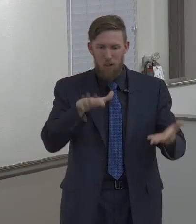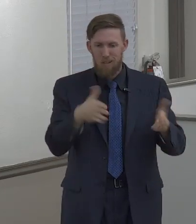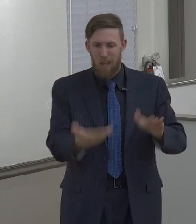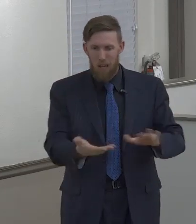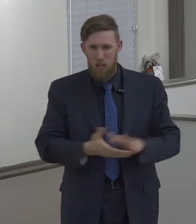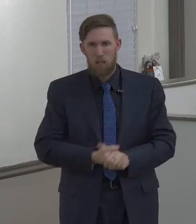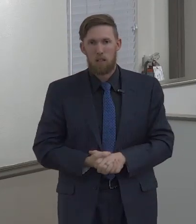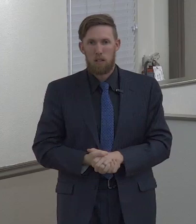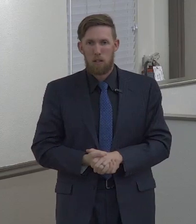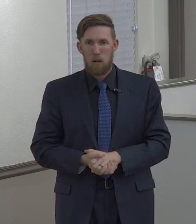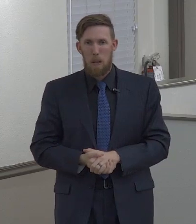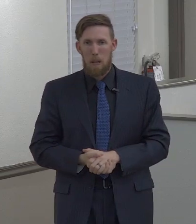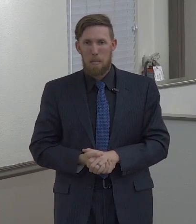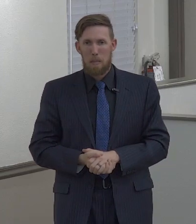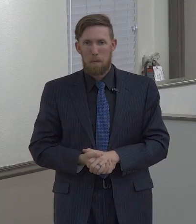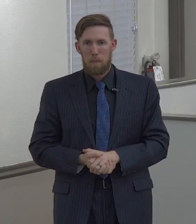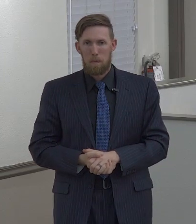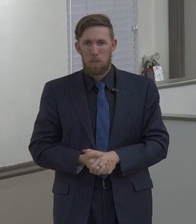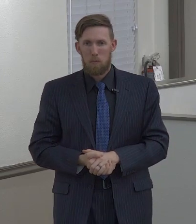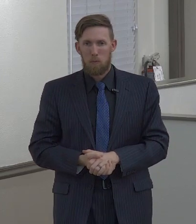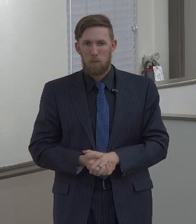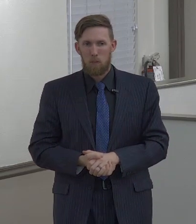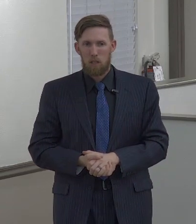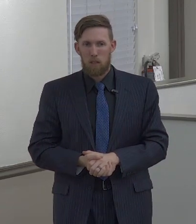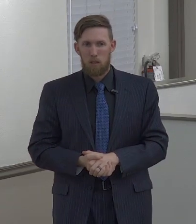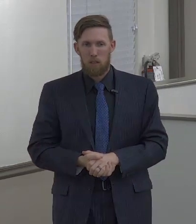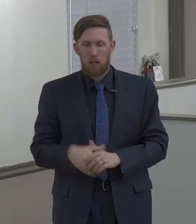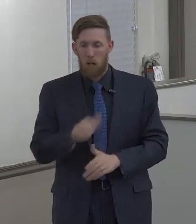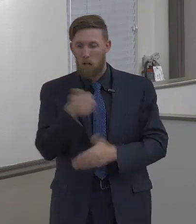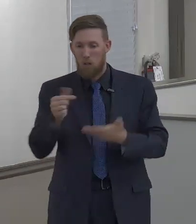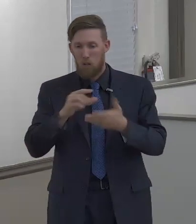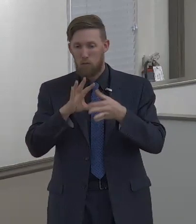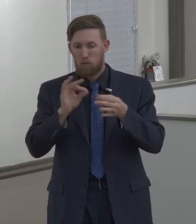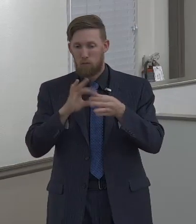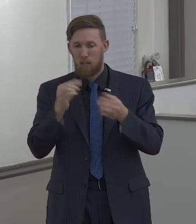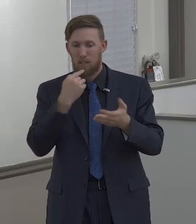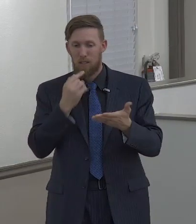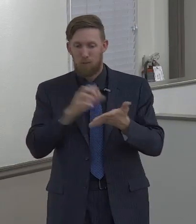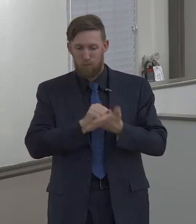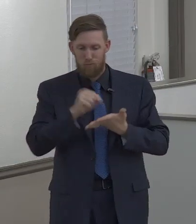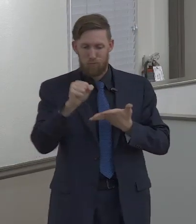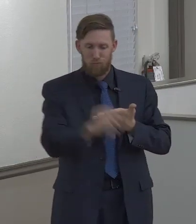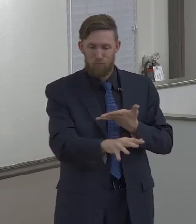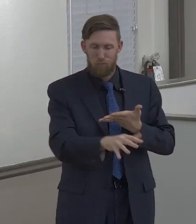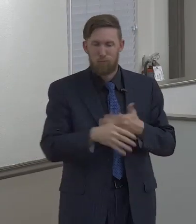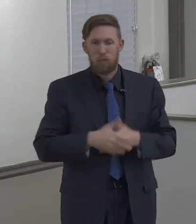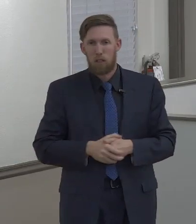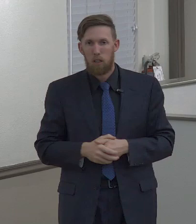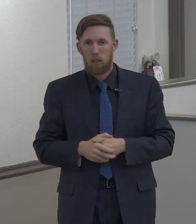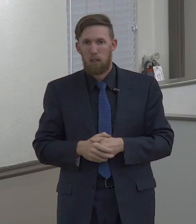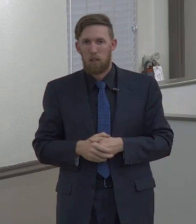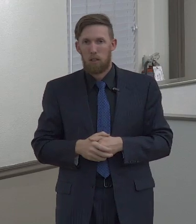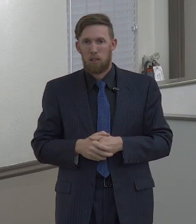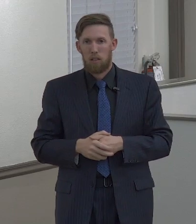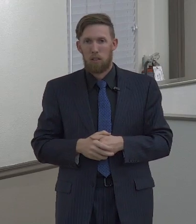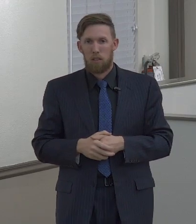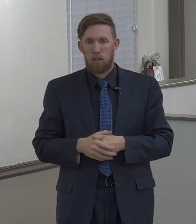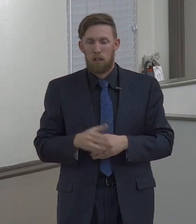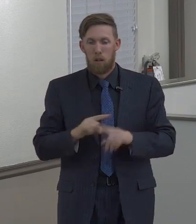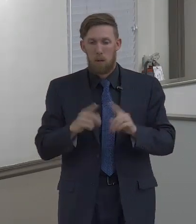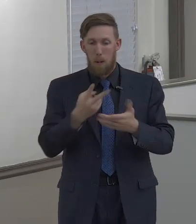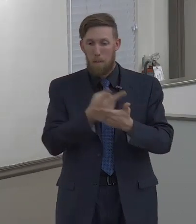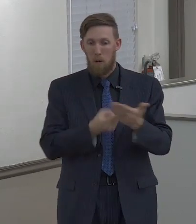verse number 8, you see the term put off. I don't want to make a big deal about the difference between those two tonight.